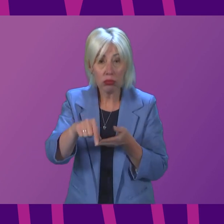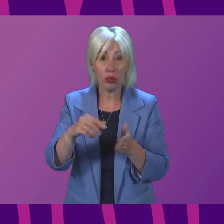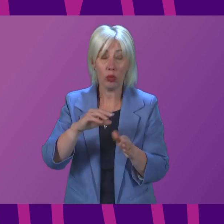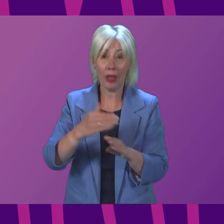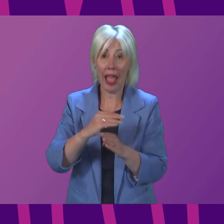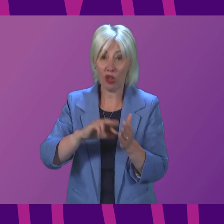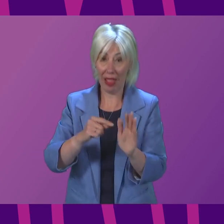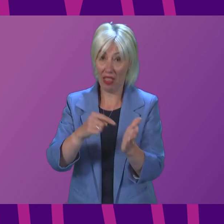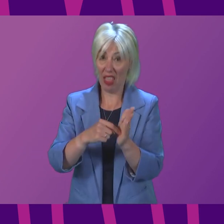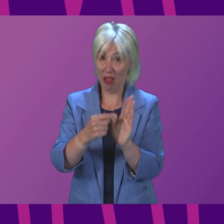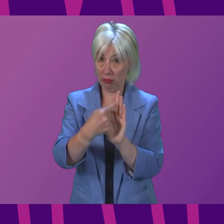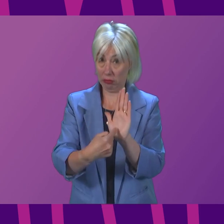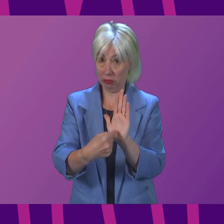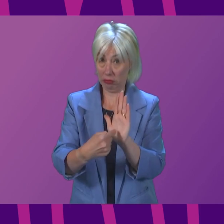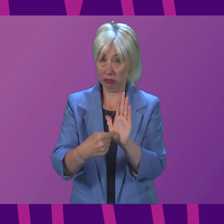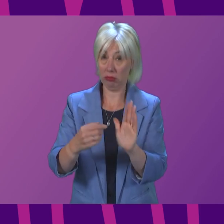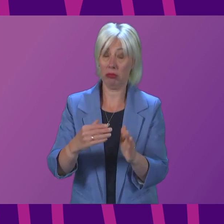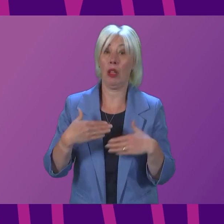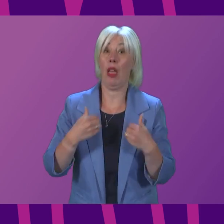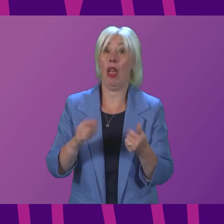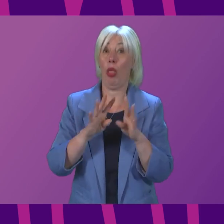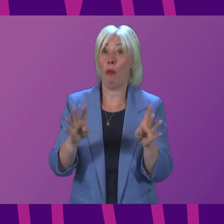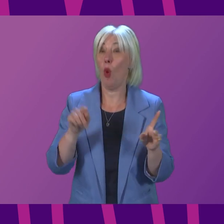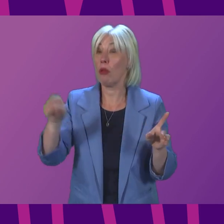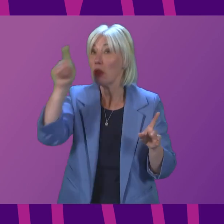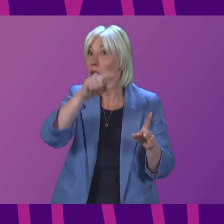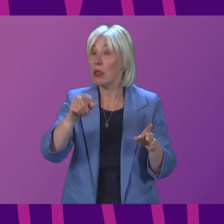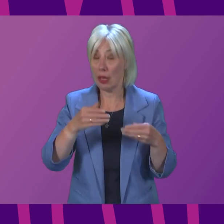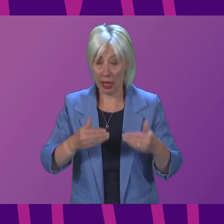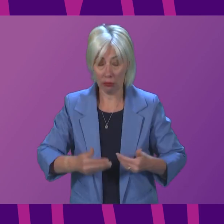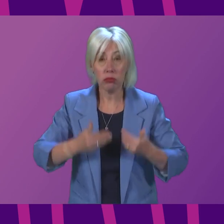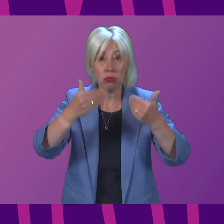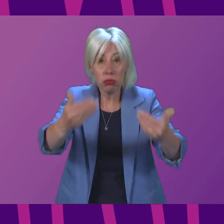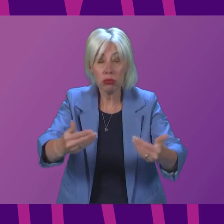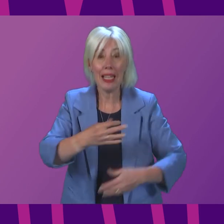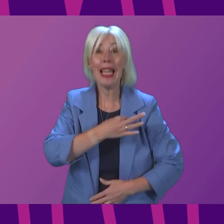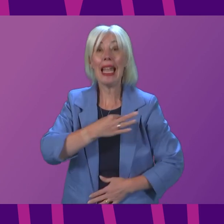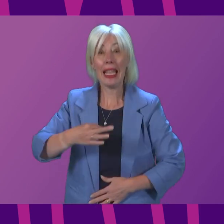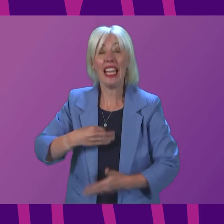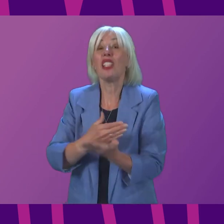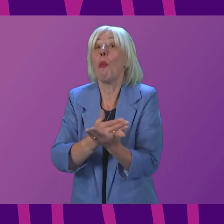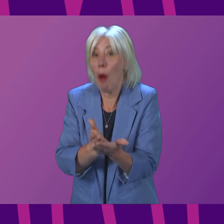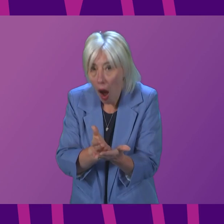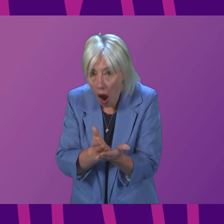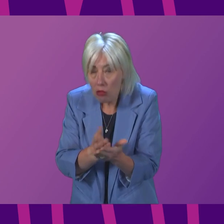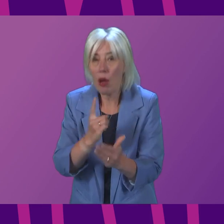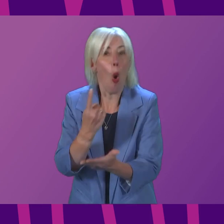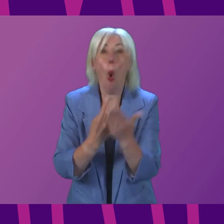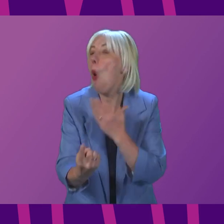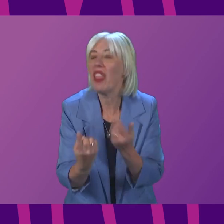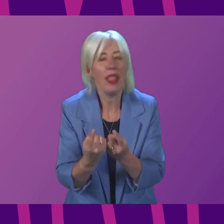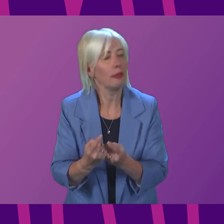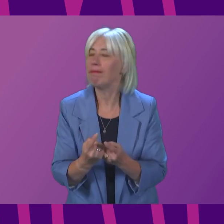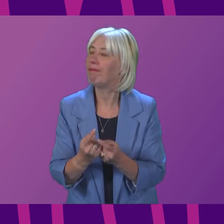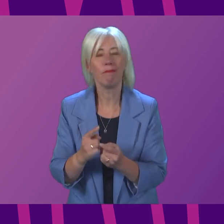of actions within it that health boards are taking forward. Clinics are a part of that, but not the only part. What